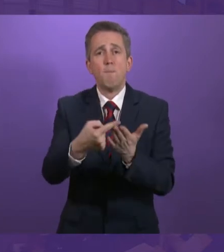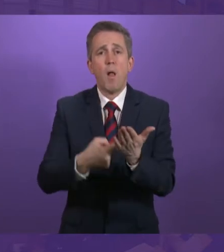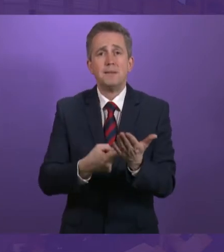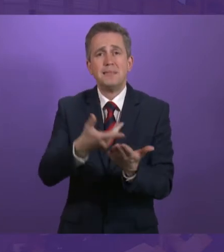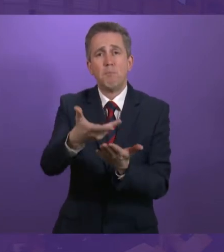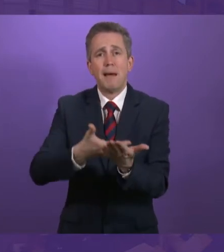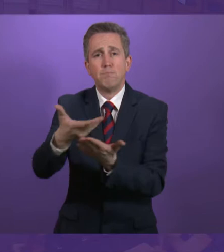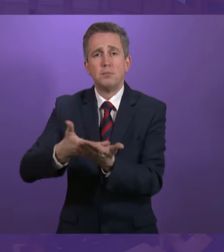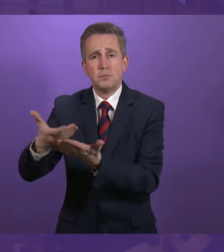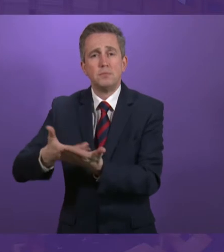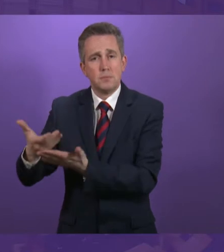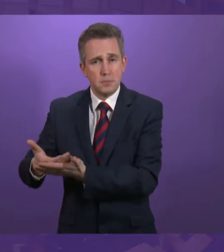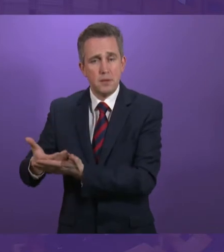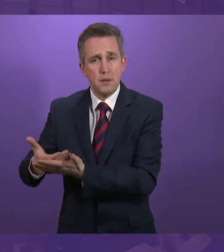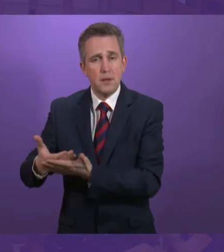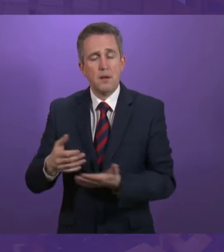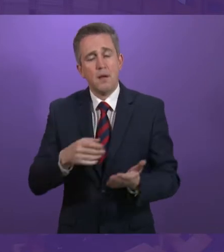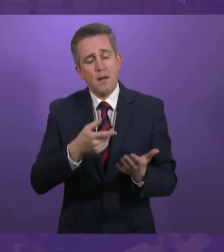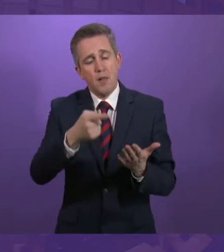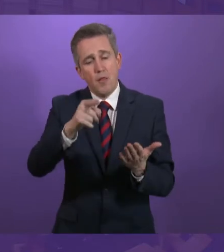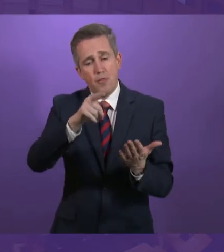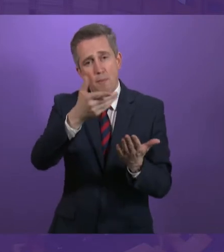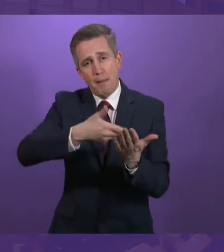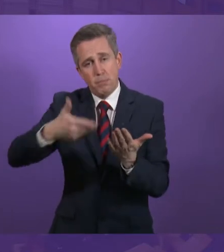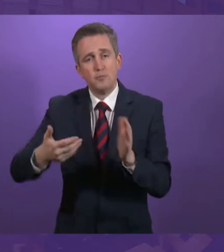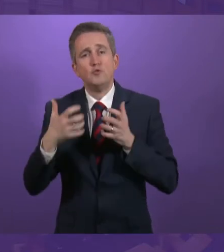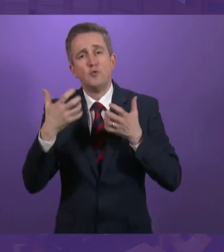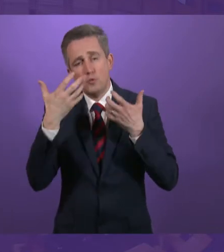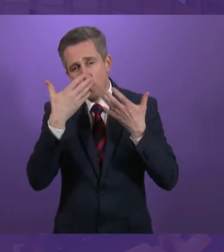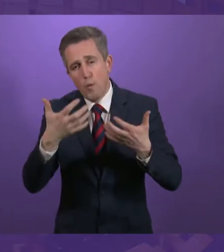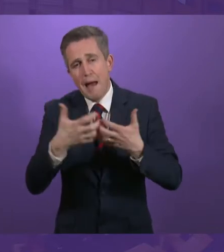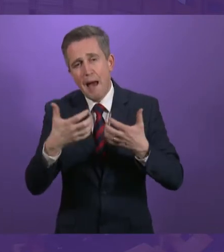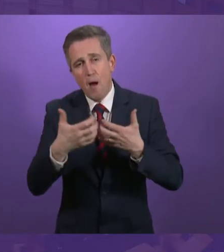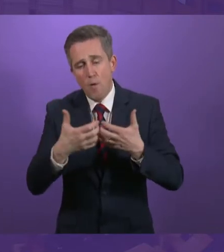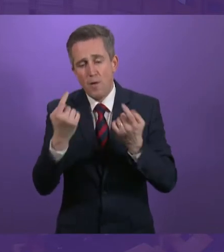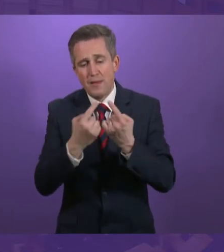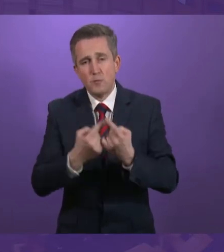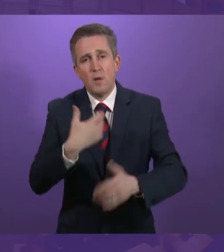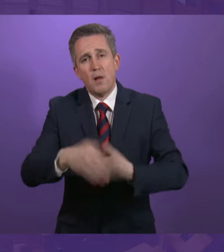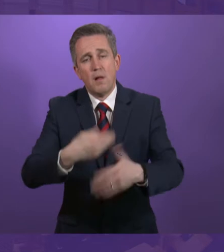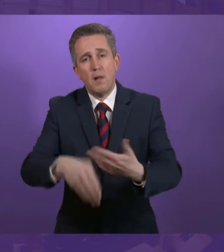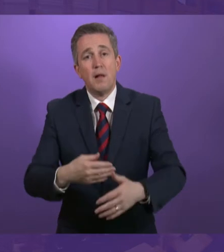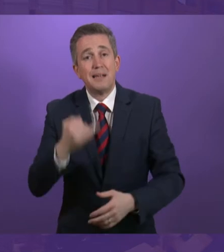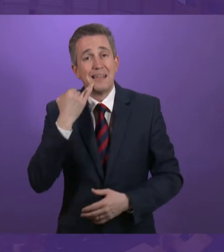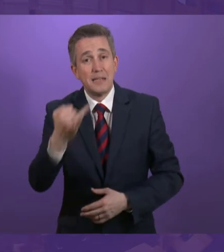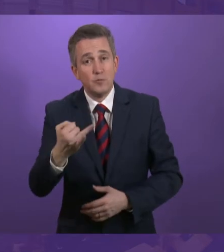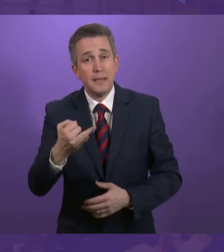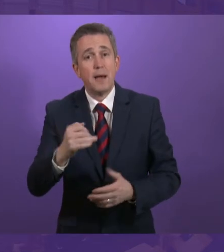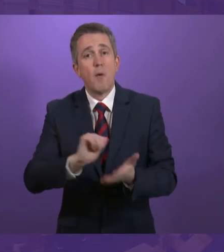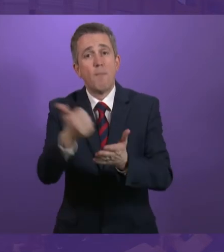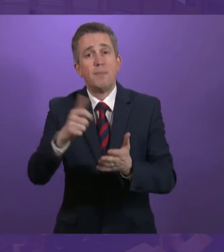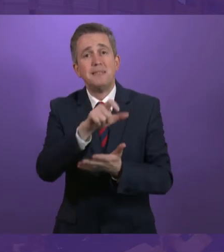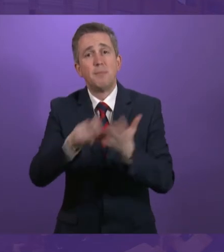the extensive work that's gone into designing how these benefits will operate. Next week I'll also publish a consultation on disability assistance